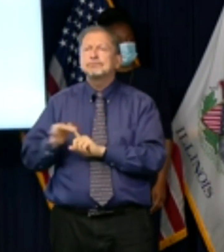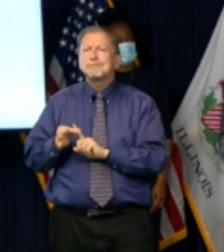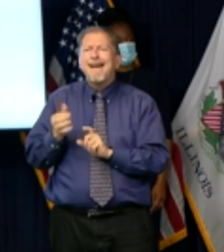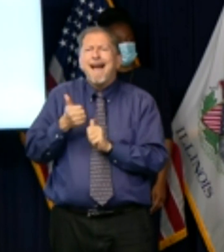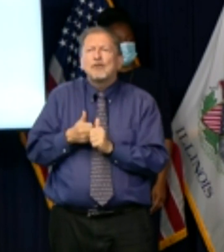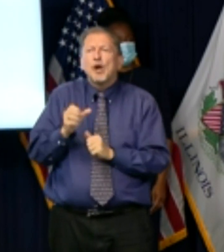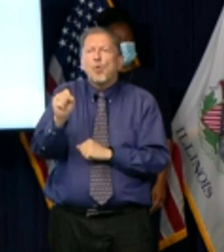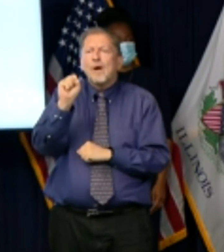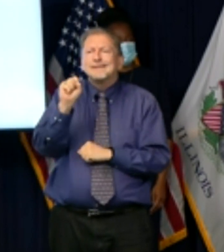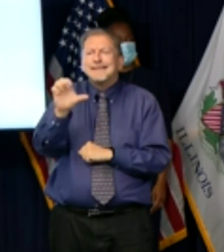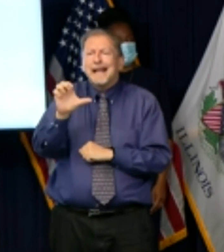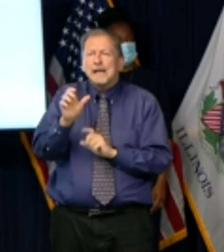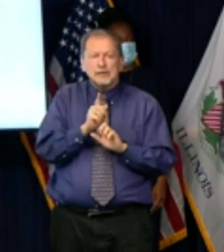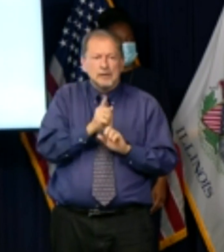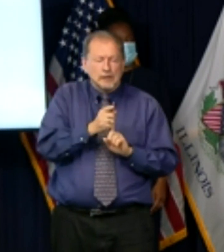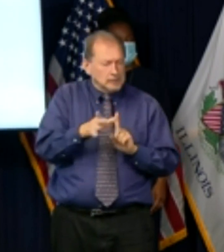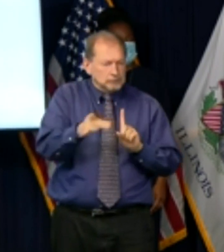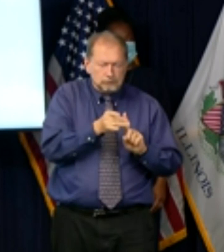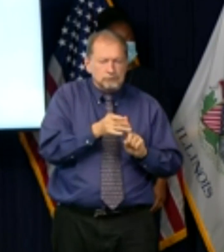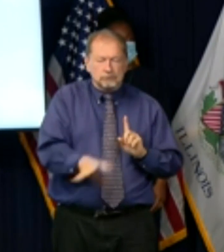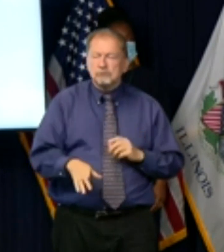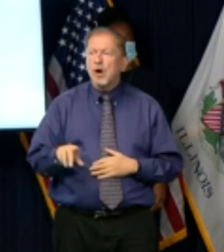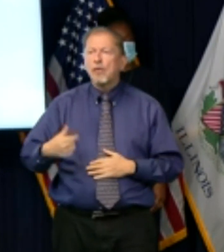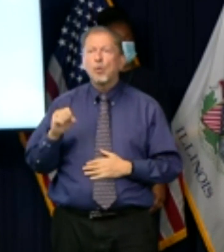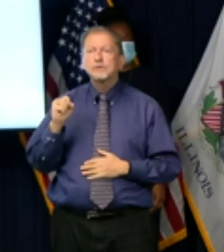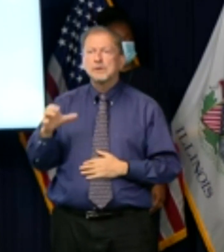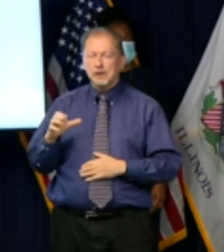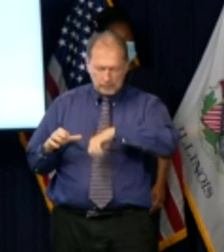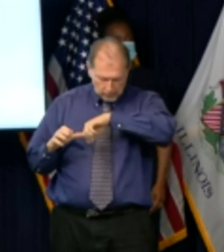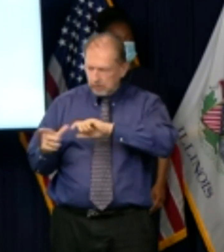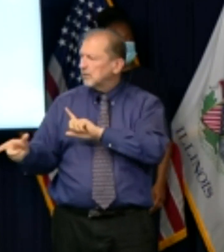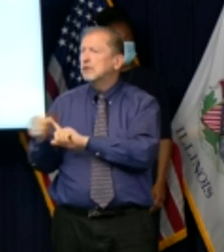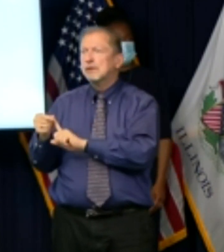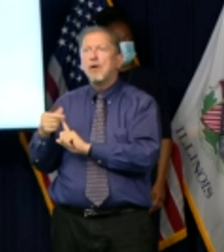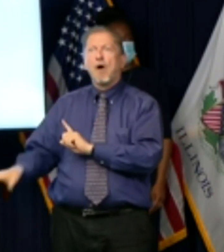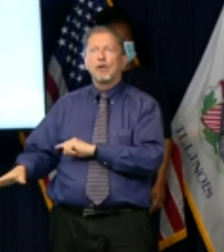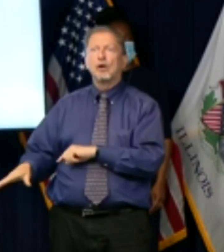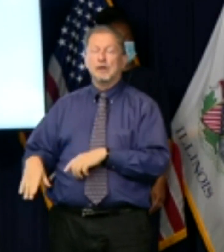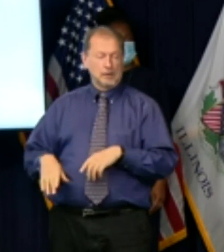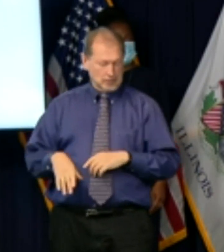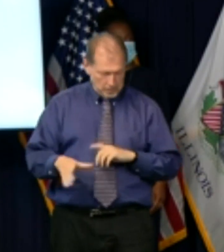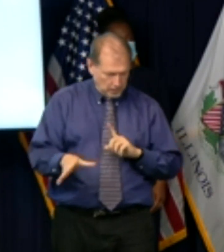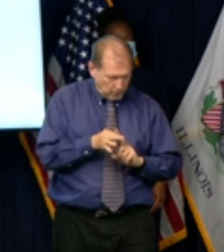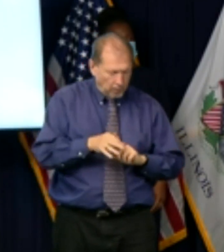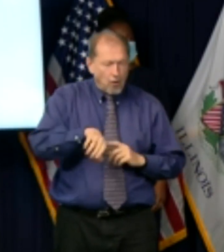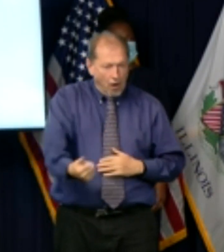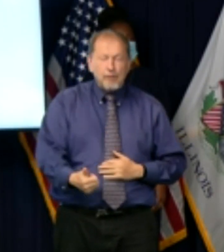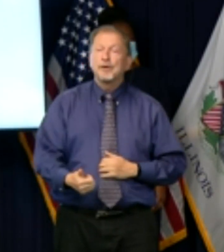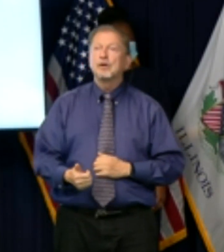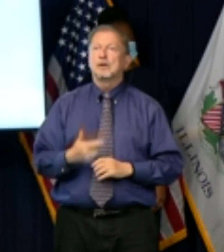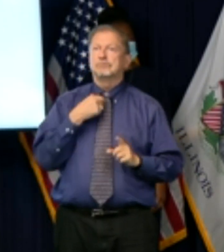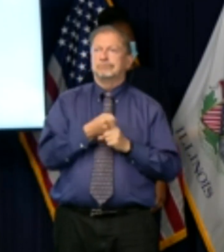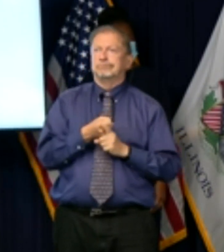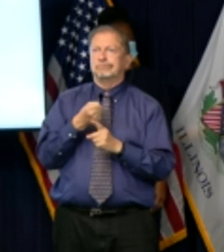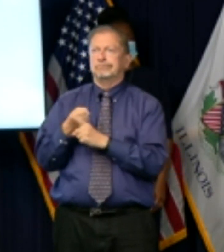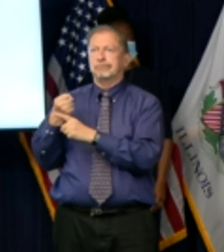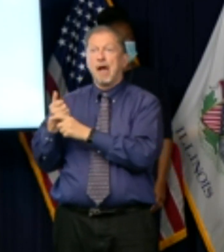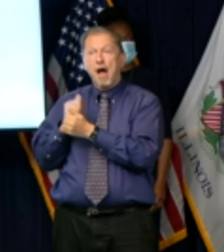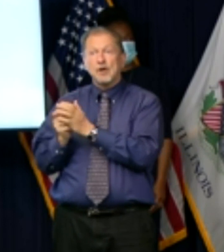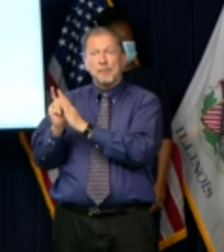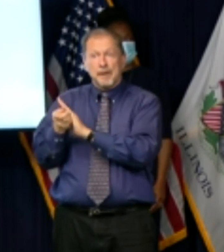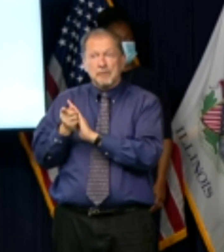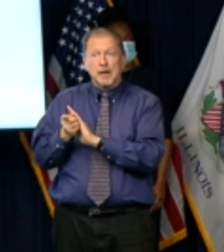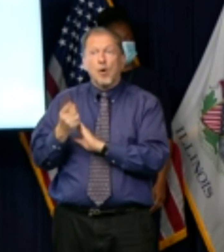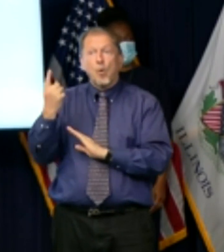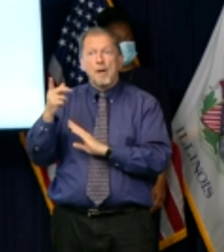and every minute a fellow american dies of the virus it reminds me of growing up during the vietnam war i